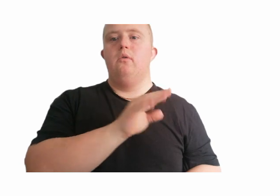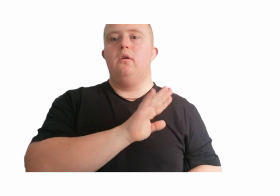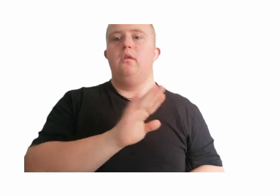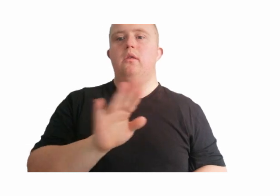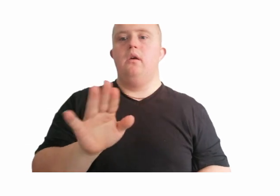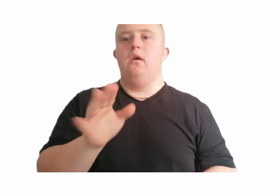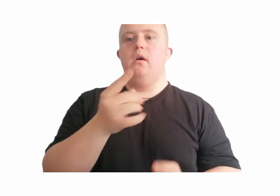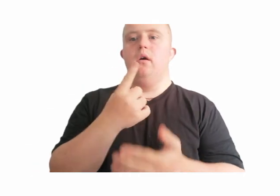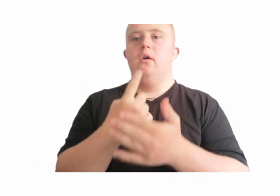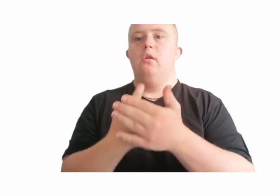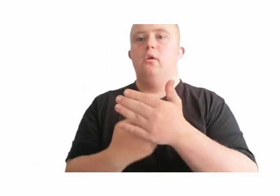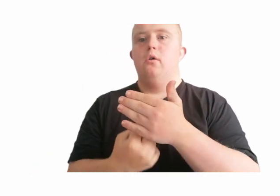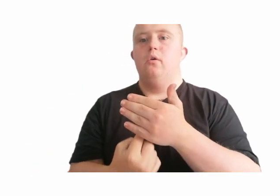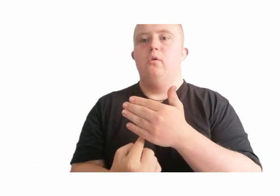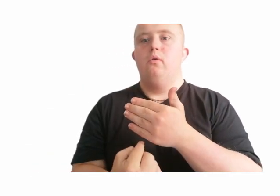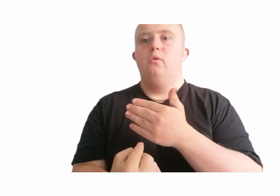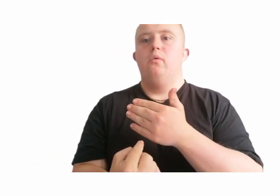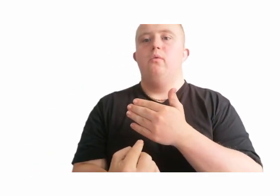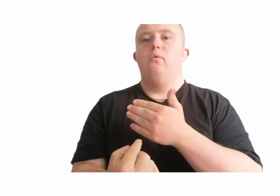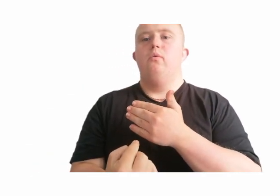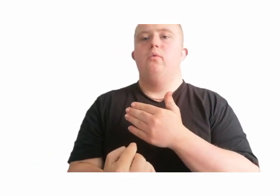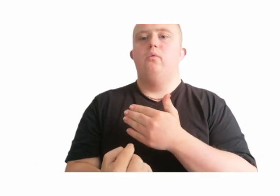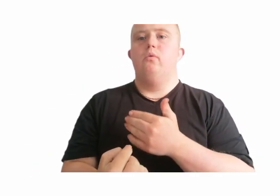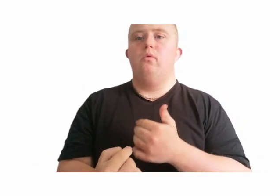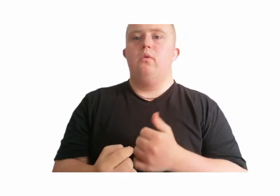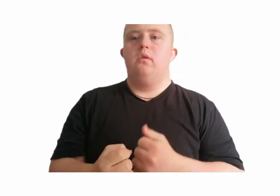you're not alone